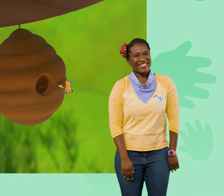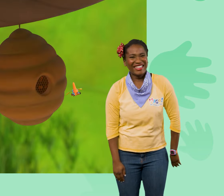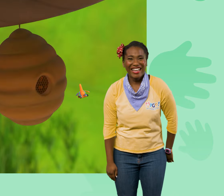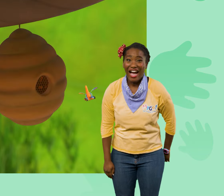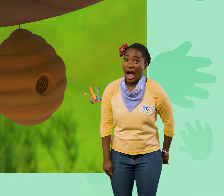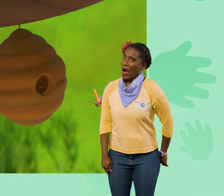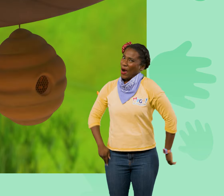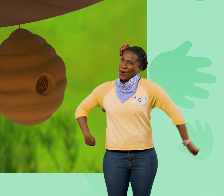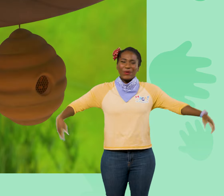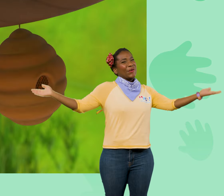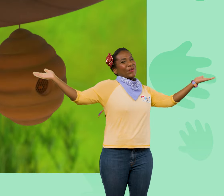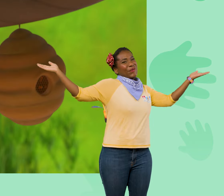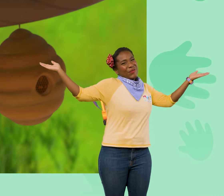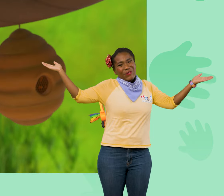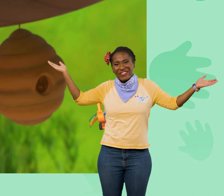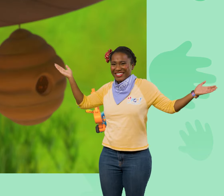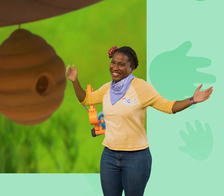Woohoo. Yeah. Yeah.